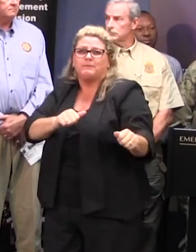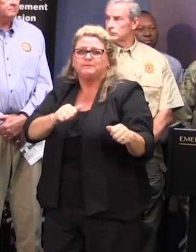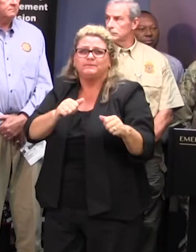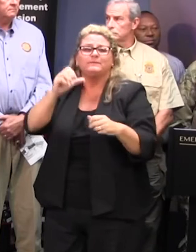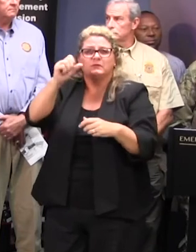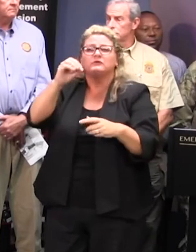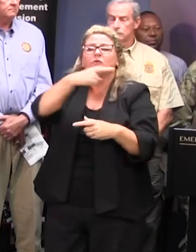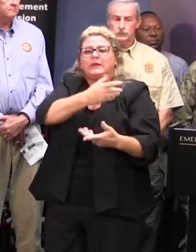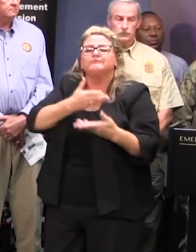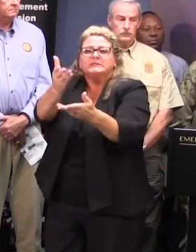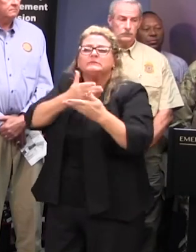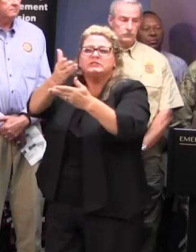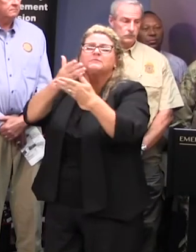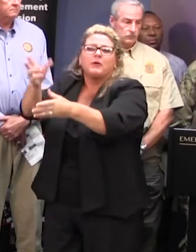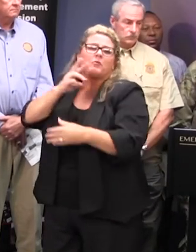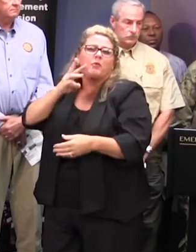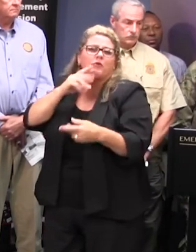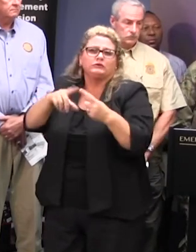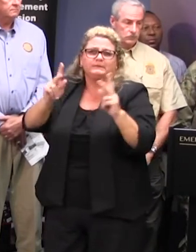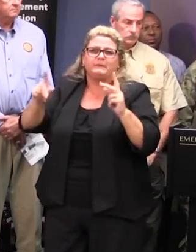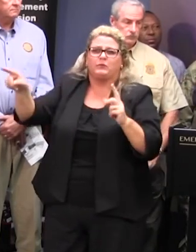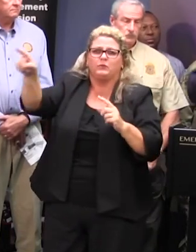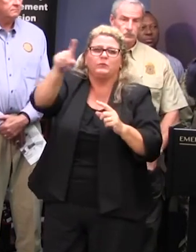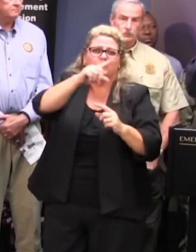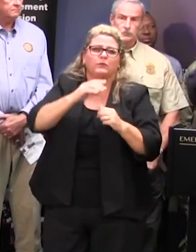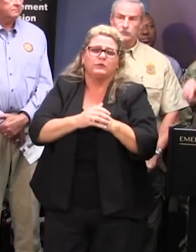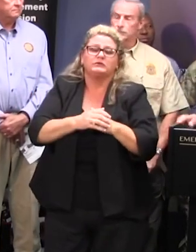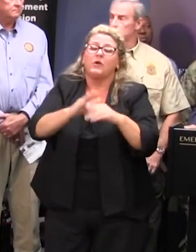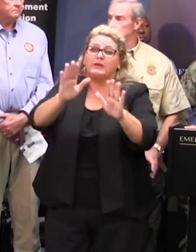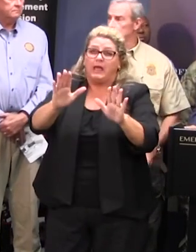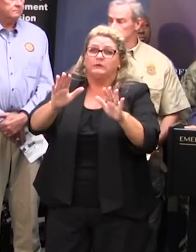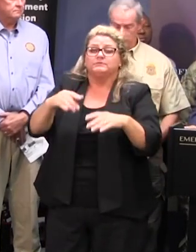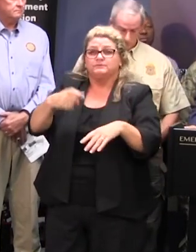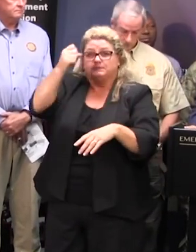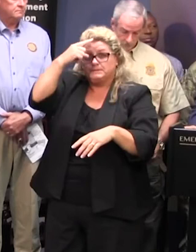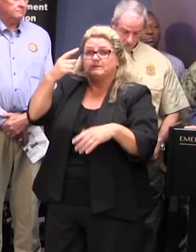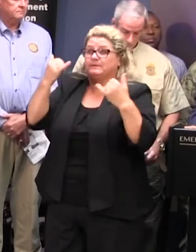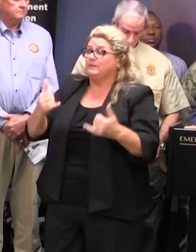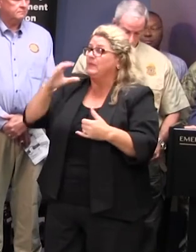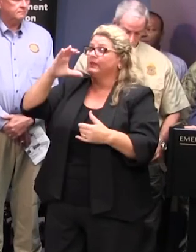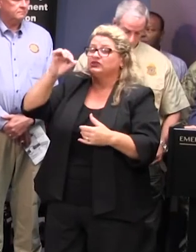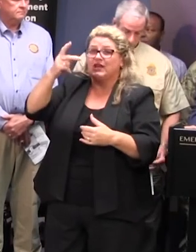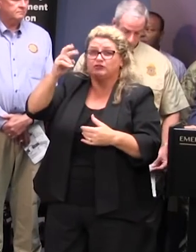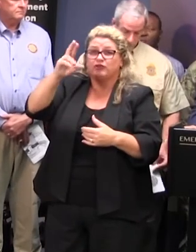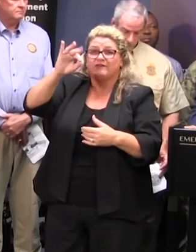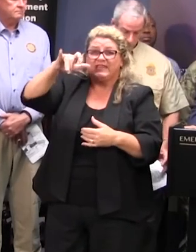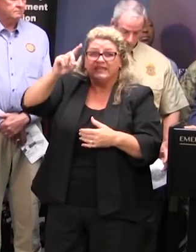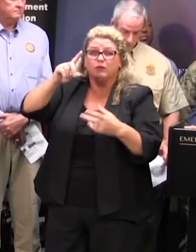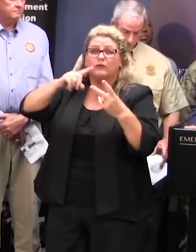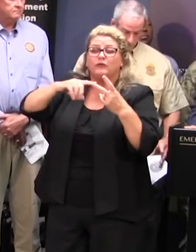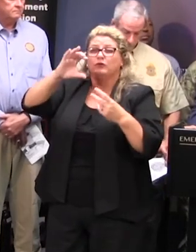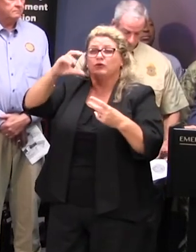places as well so as again as the waters are peaking up in chesterfield and up around